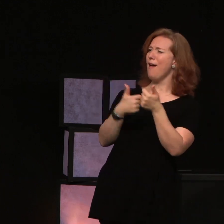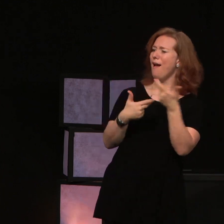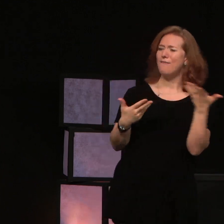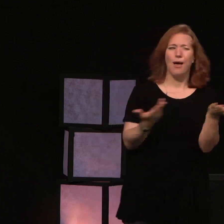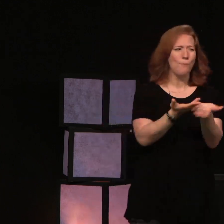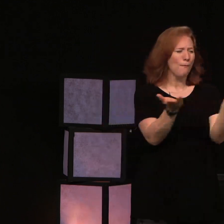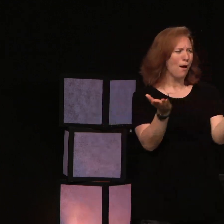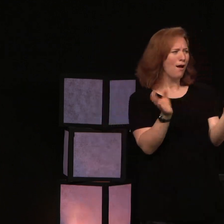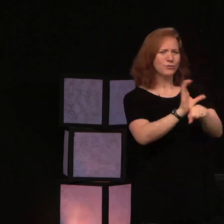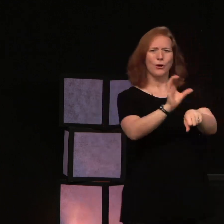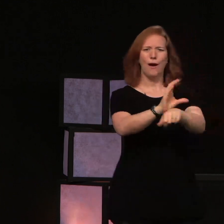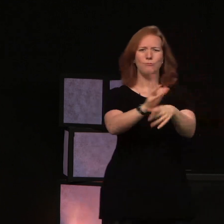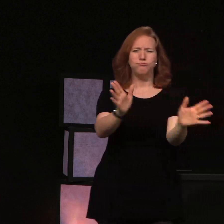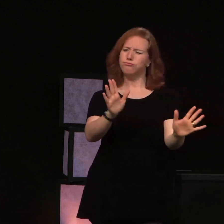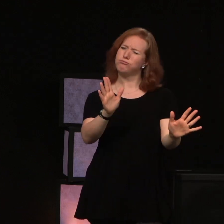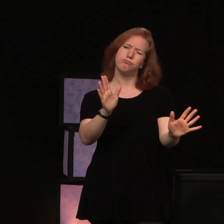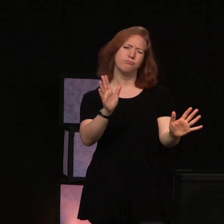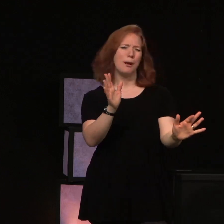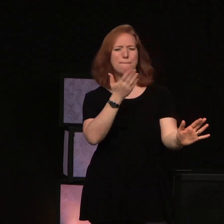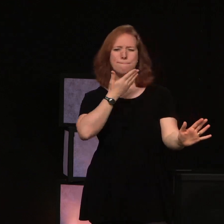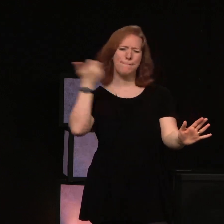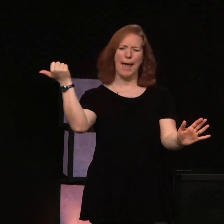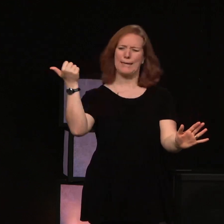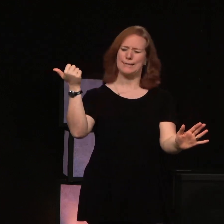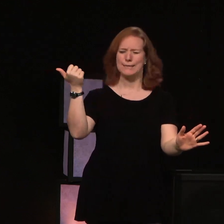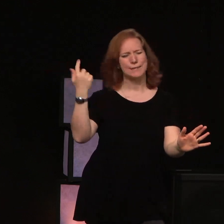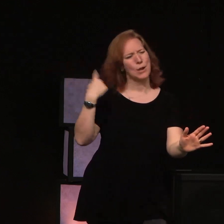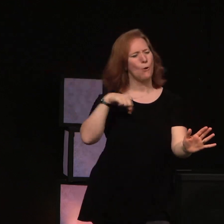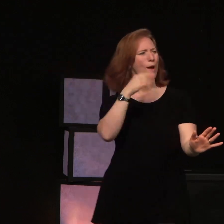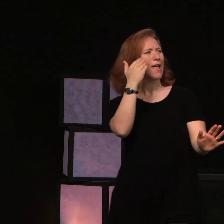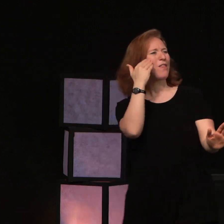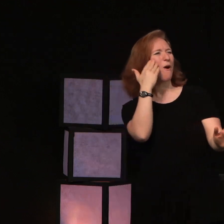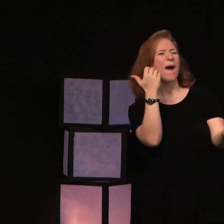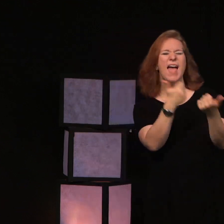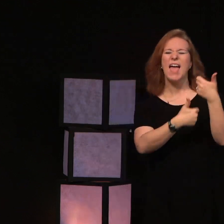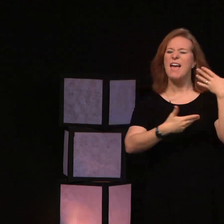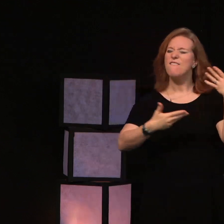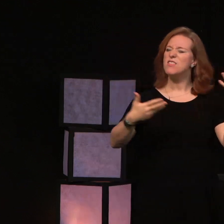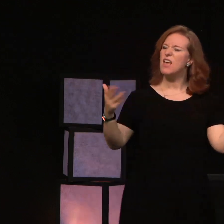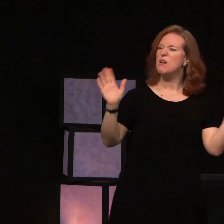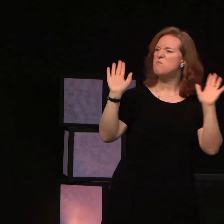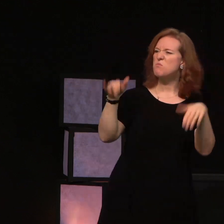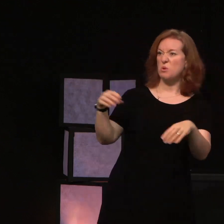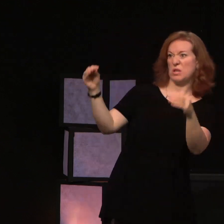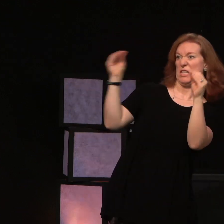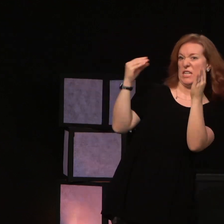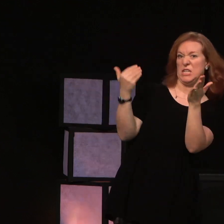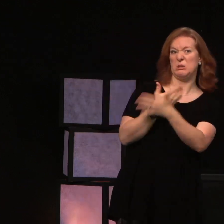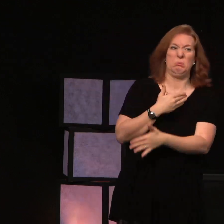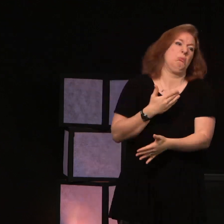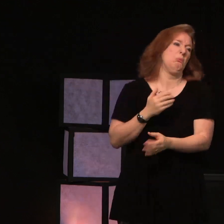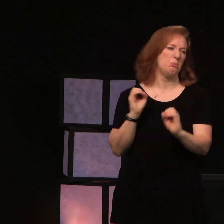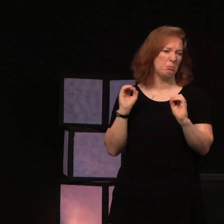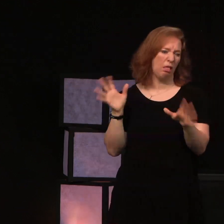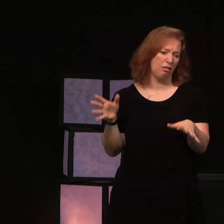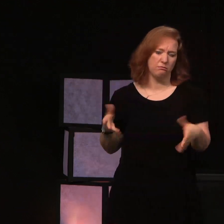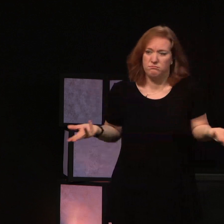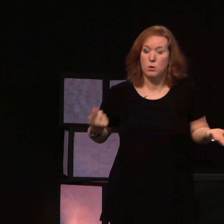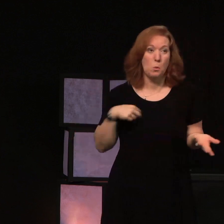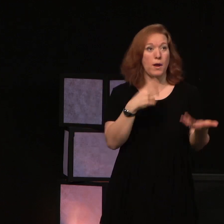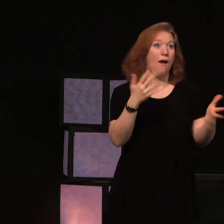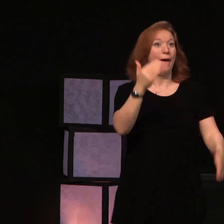first class. We got it all together. We know everything we need to know. Don't need to know anything else. We're there.